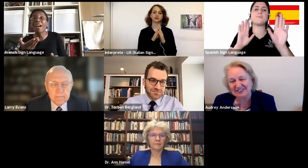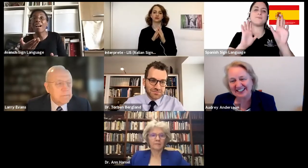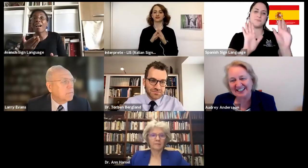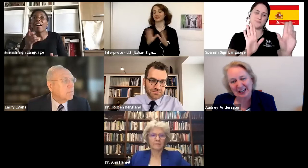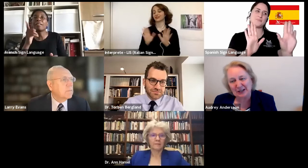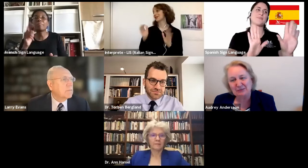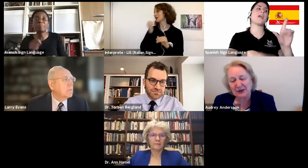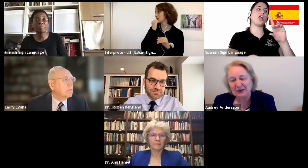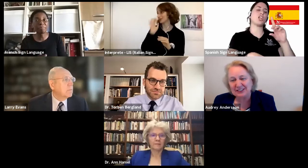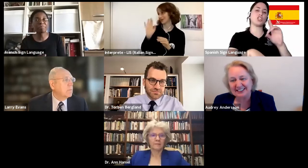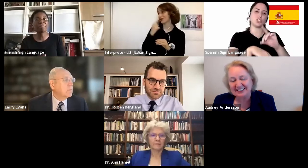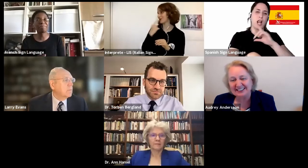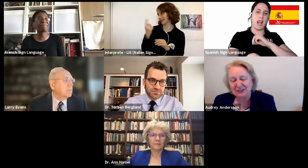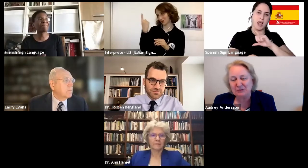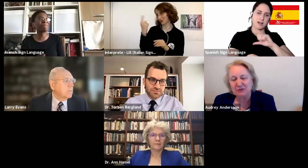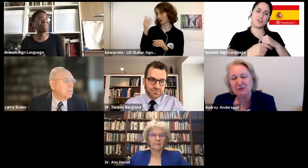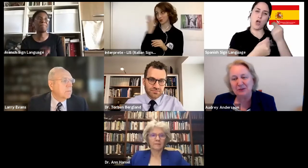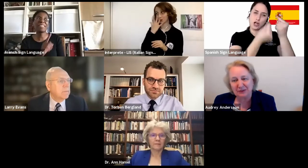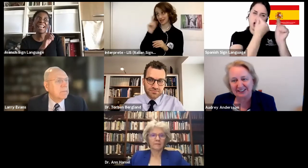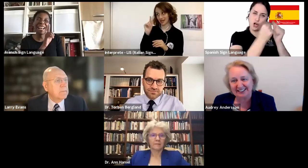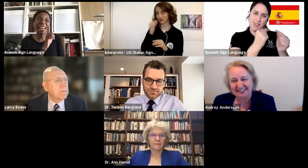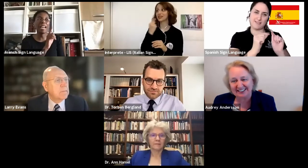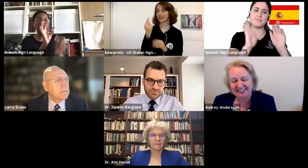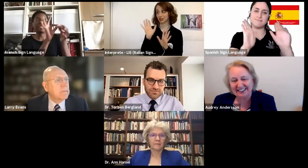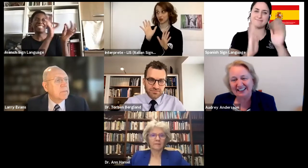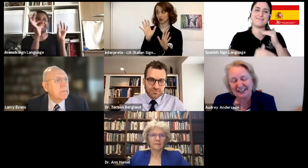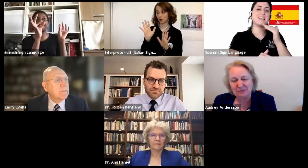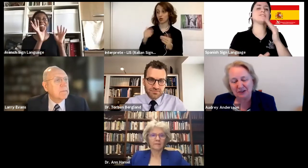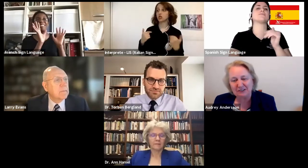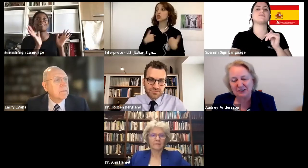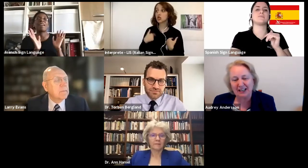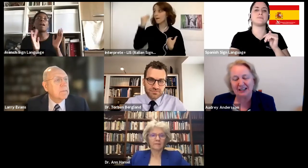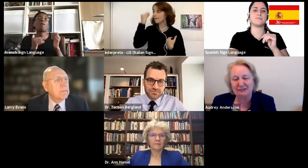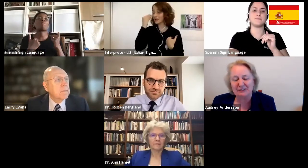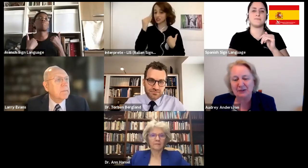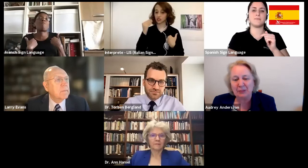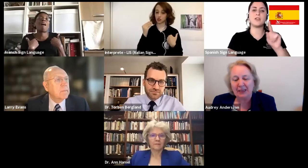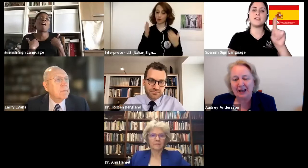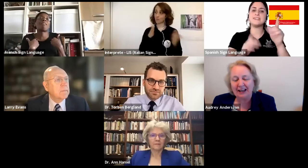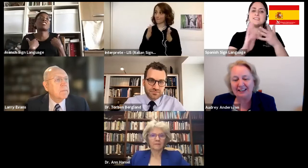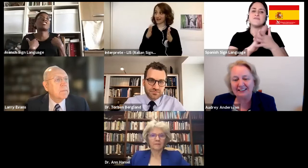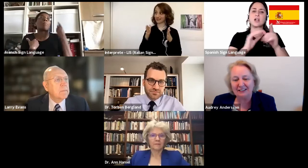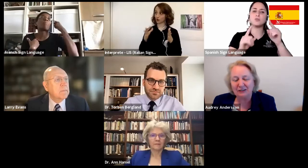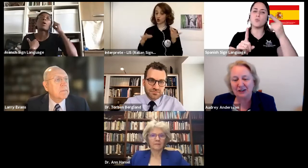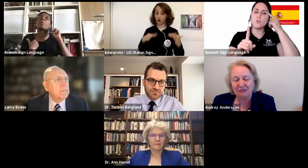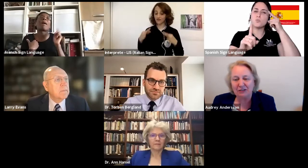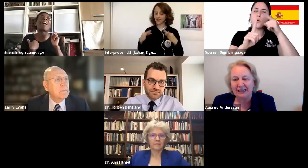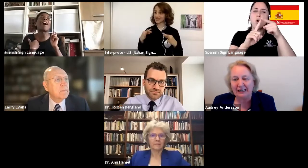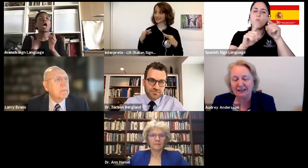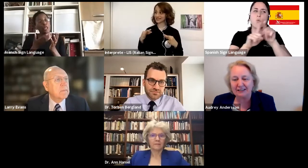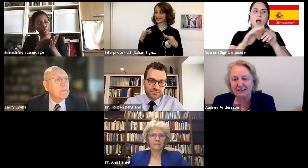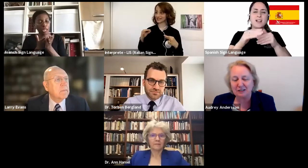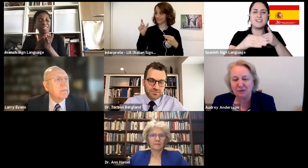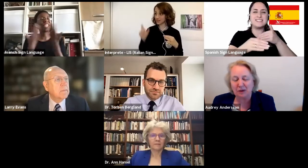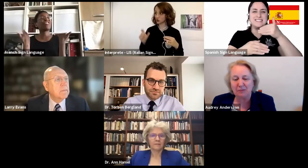ever really get beyond it, you move forward with it. It is part of your life. And, you know, if you